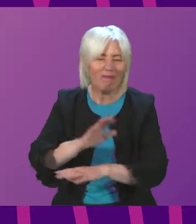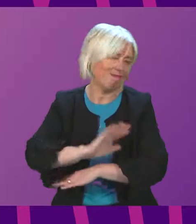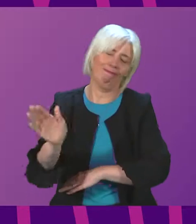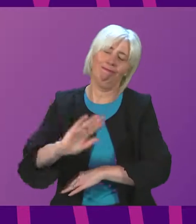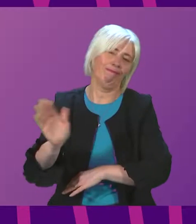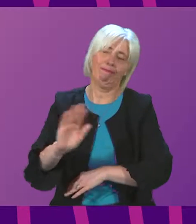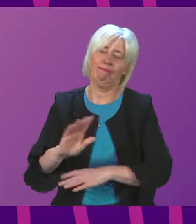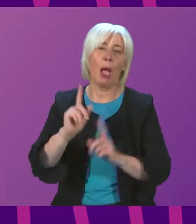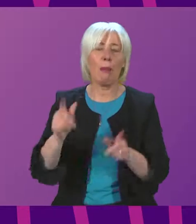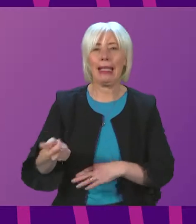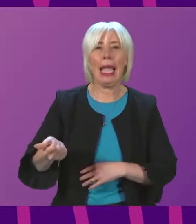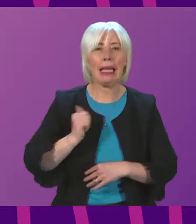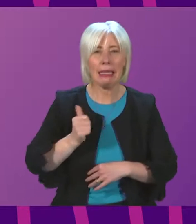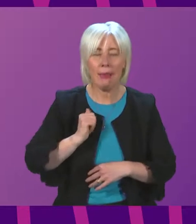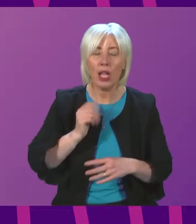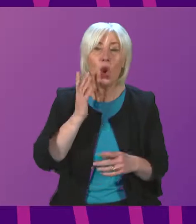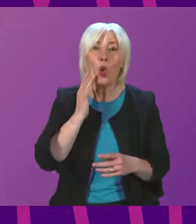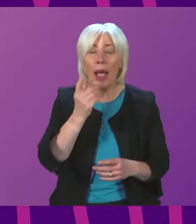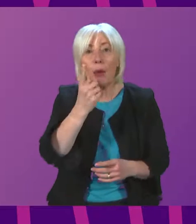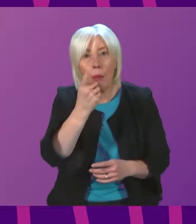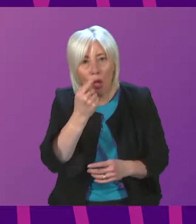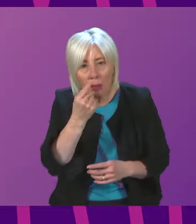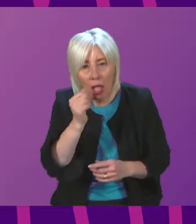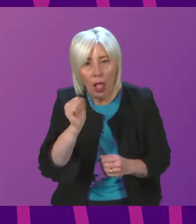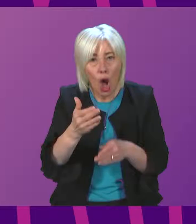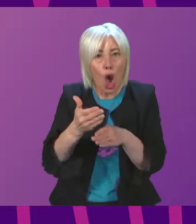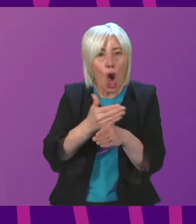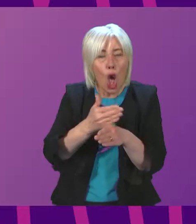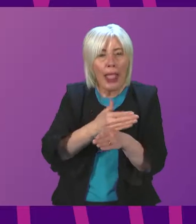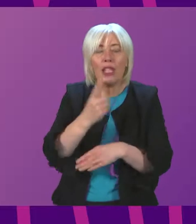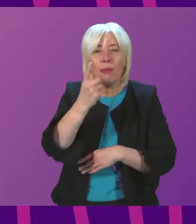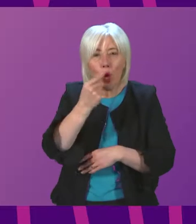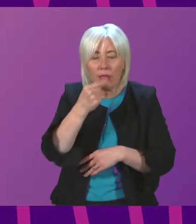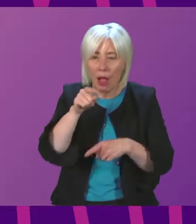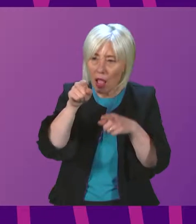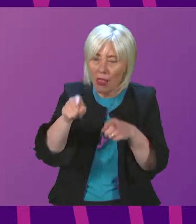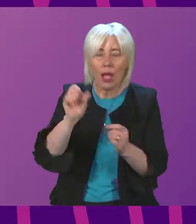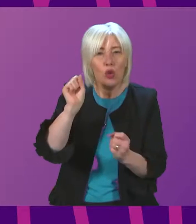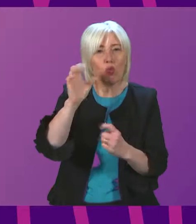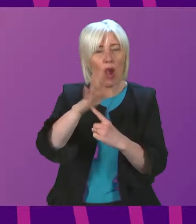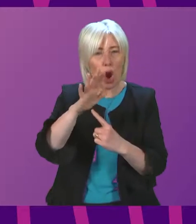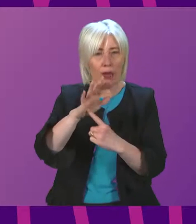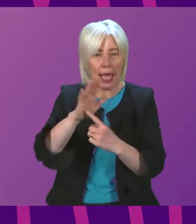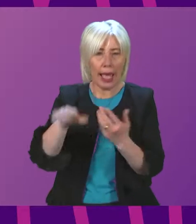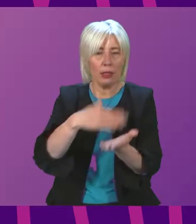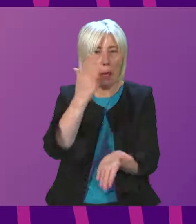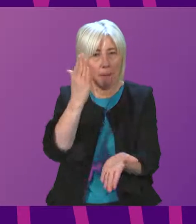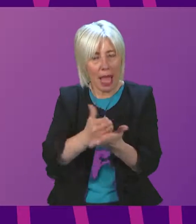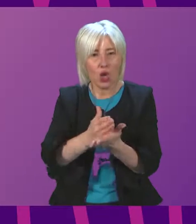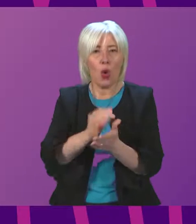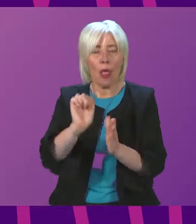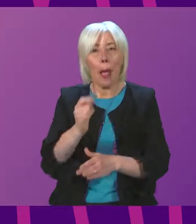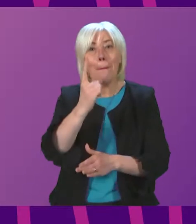but we would expect them, when they can, at the earliest opportunity, to prioritise putting in these